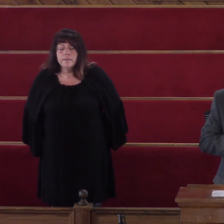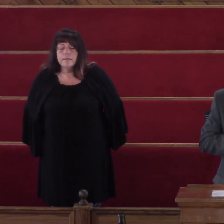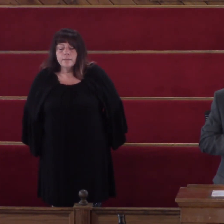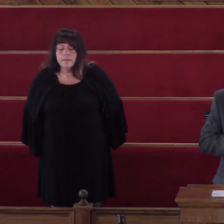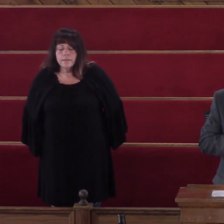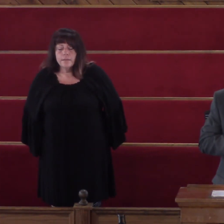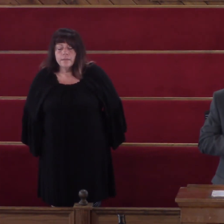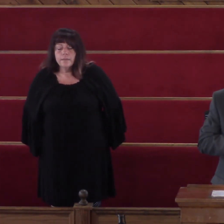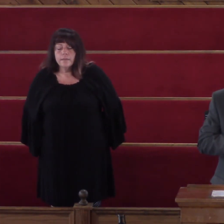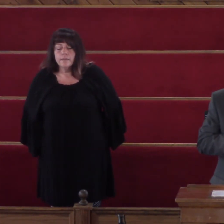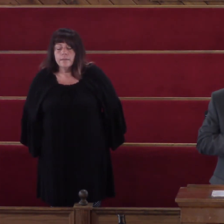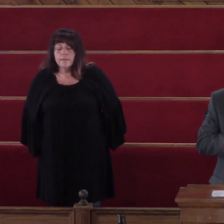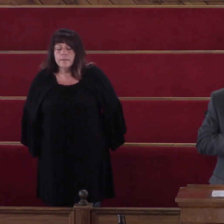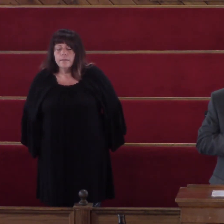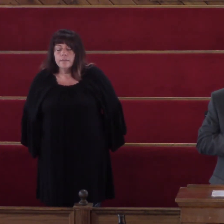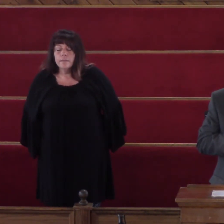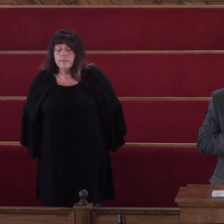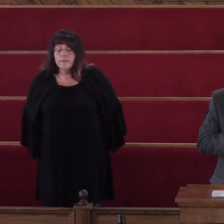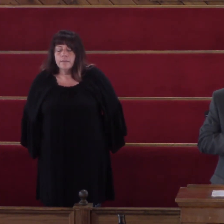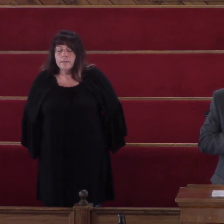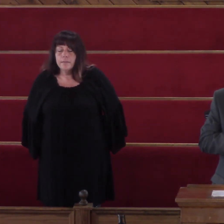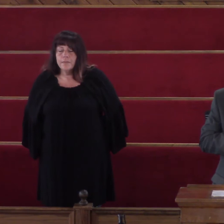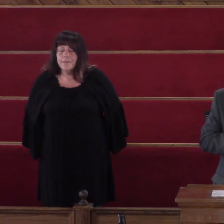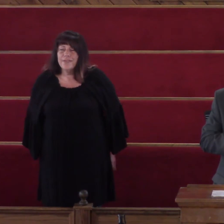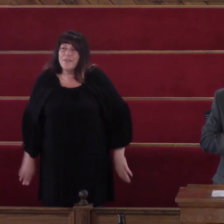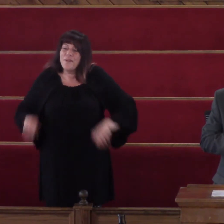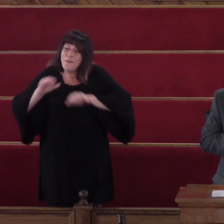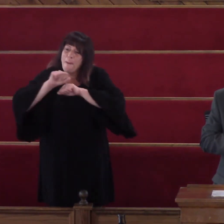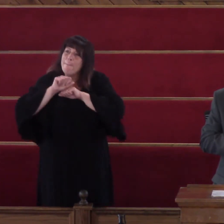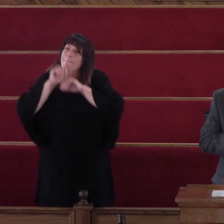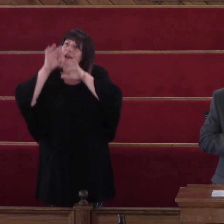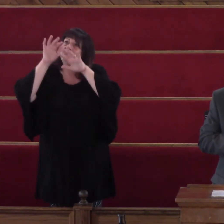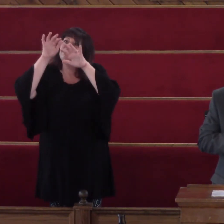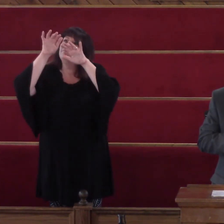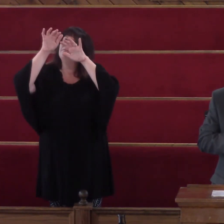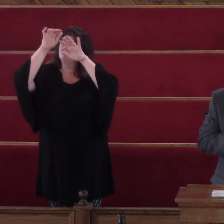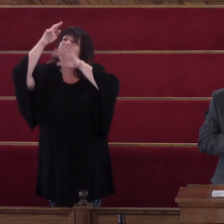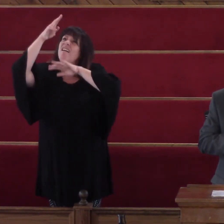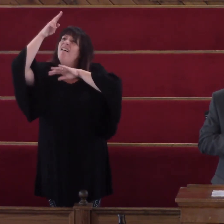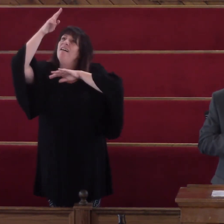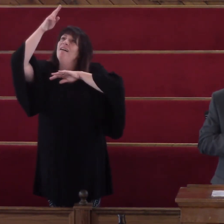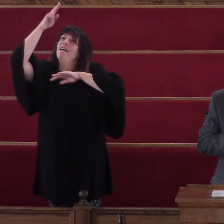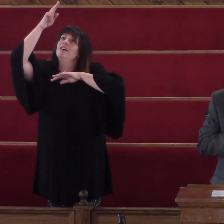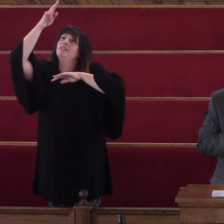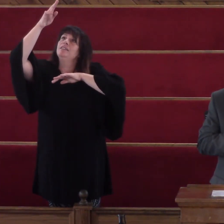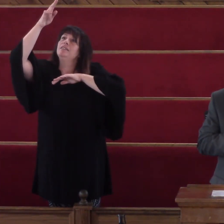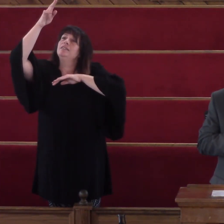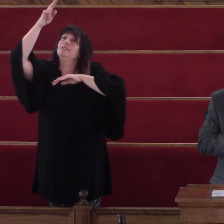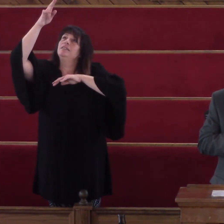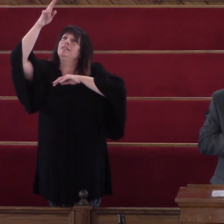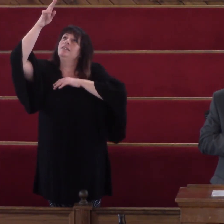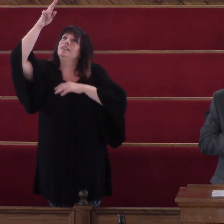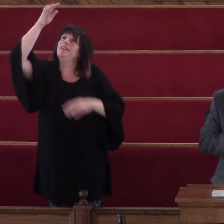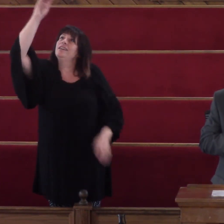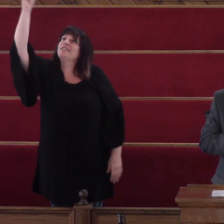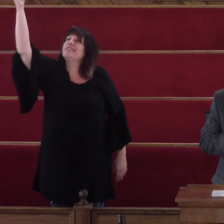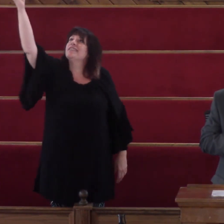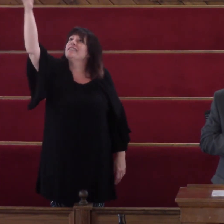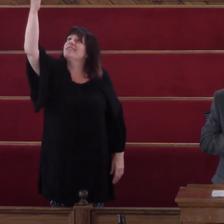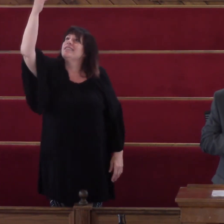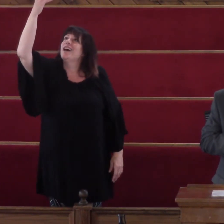High upon this mountain The sun is shining